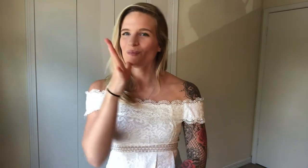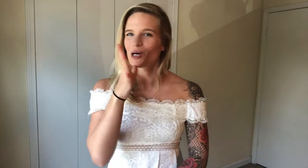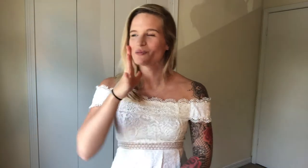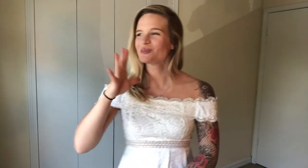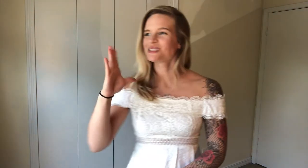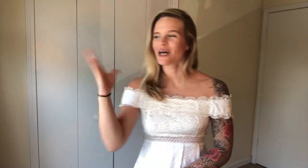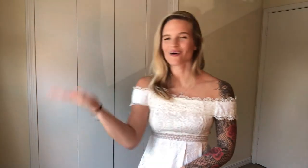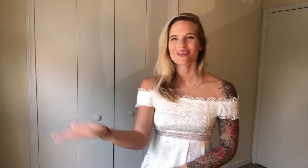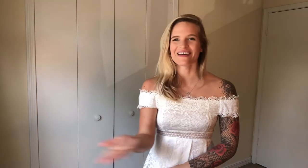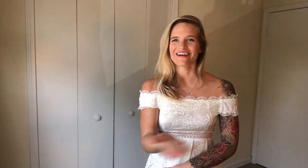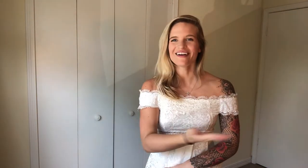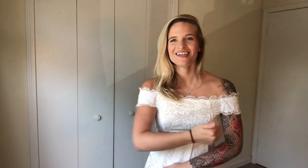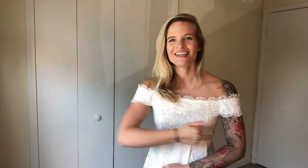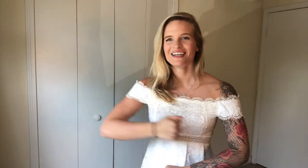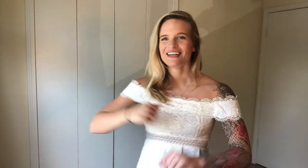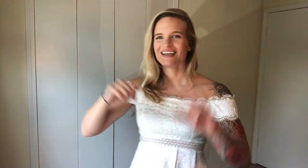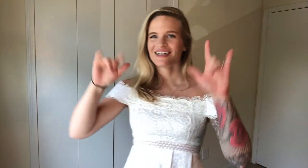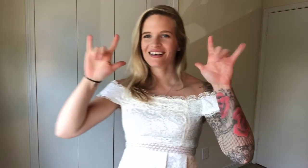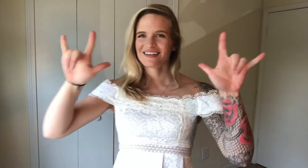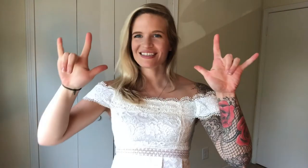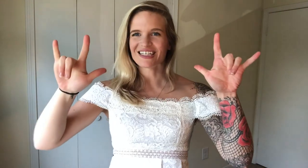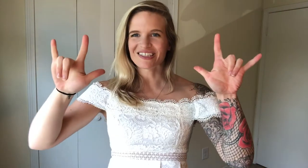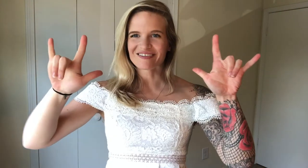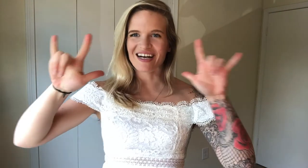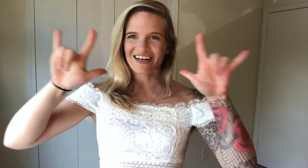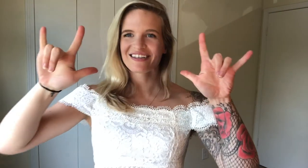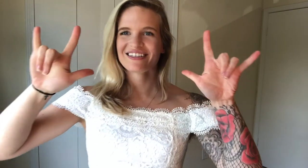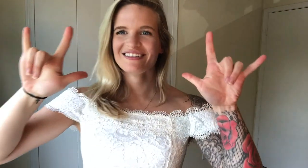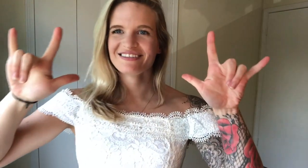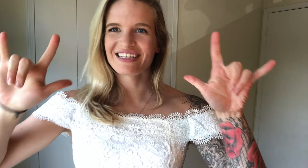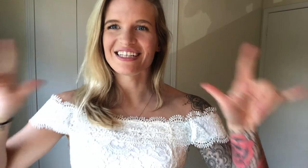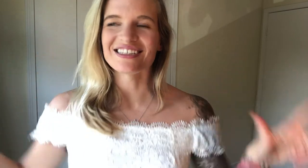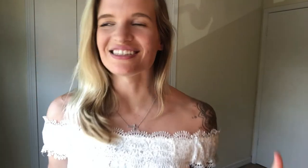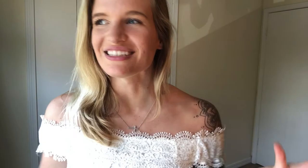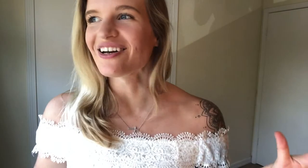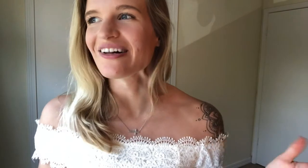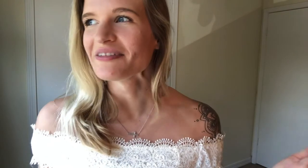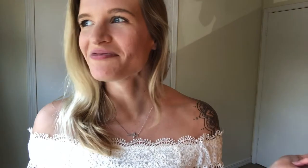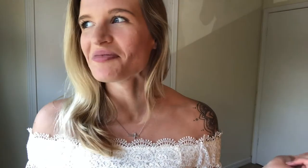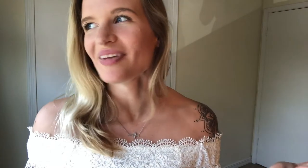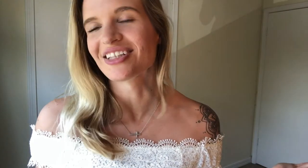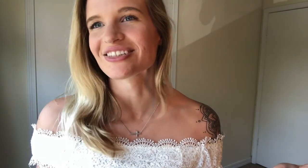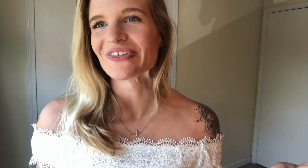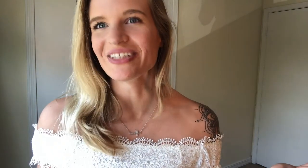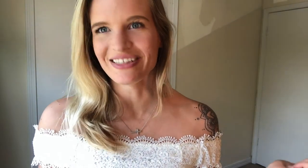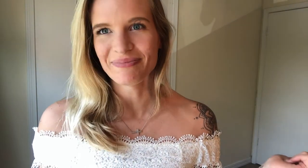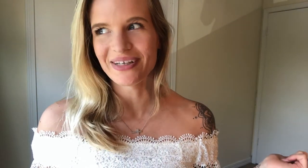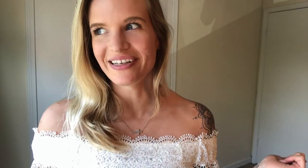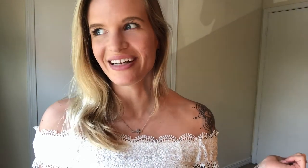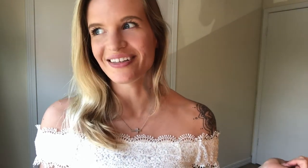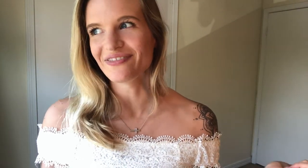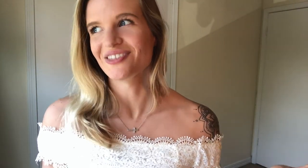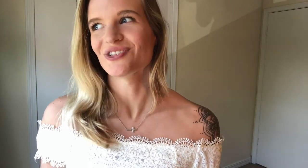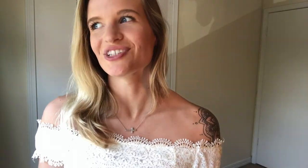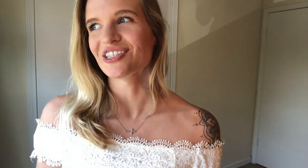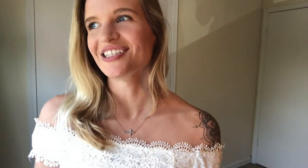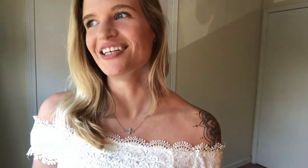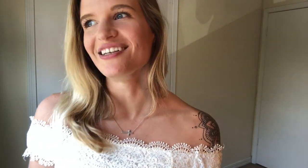moms out there. Y'all rock. I just said, y'all, I'm from Minnesota. But, I live in Georgia. And,